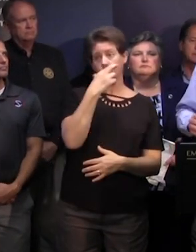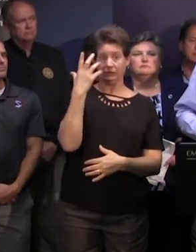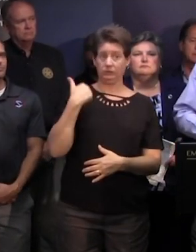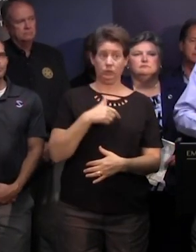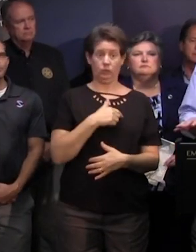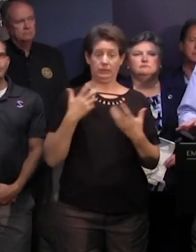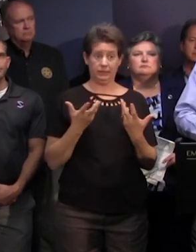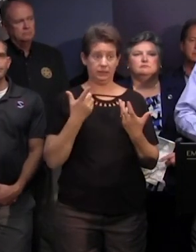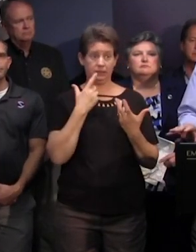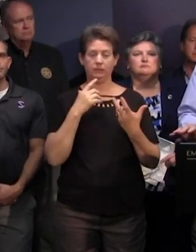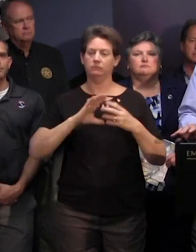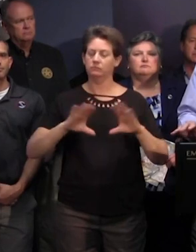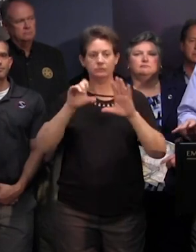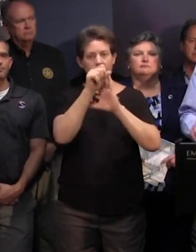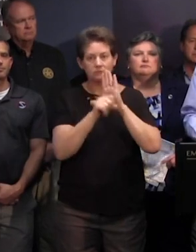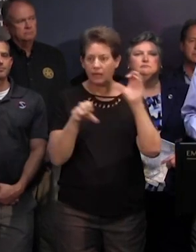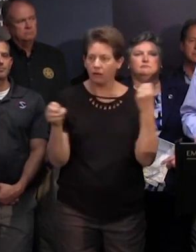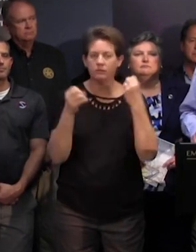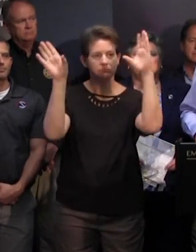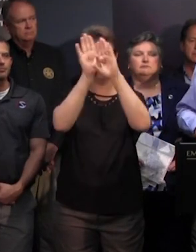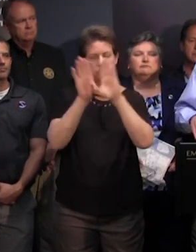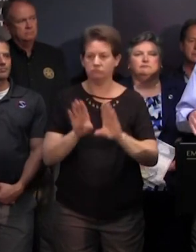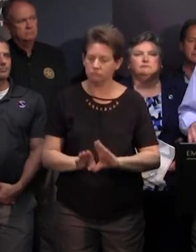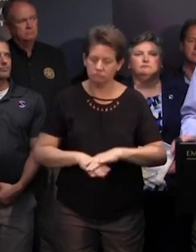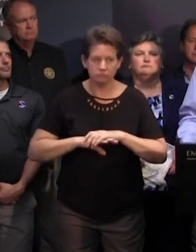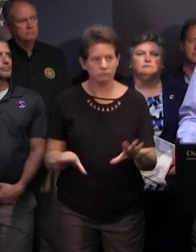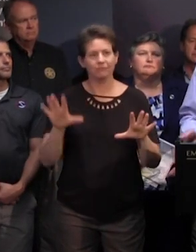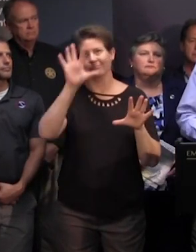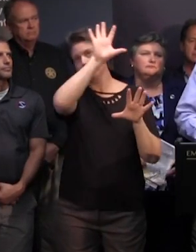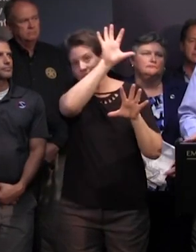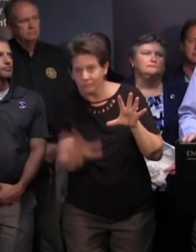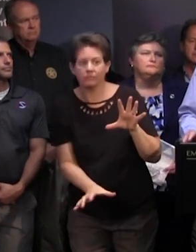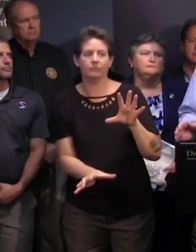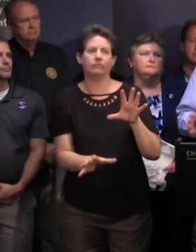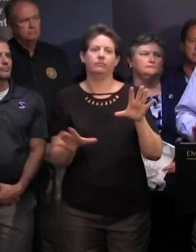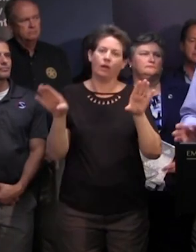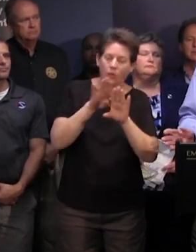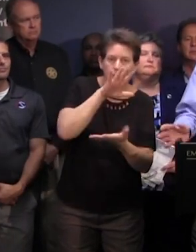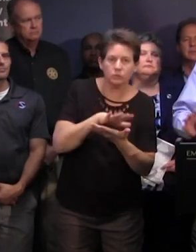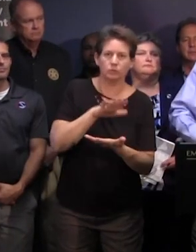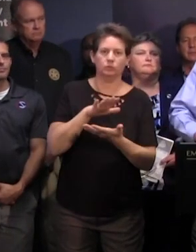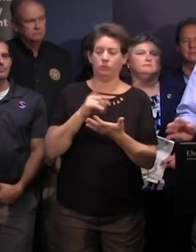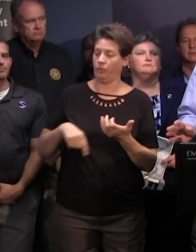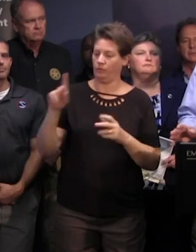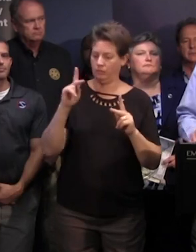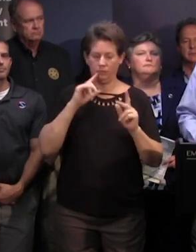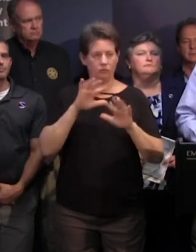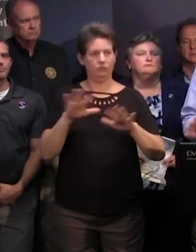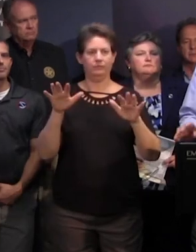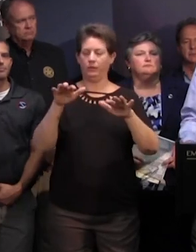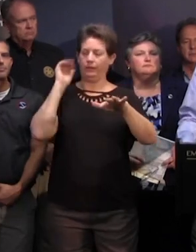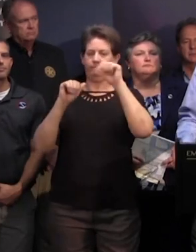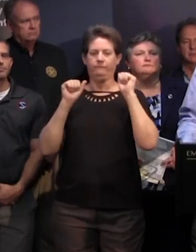we want to close these state offices uh in in that entire area and close the schools to get those people all off the